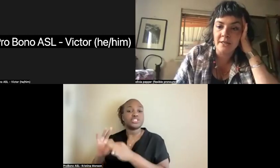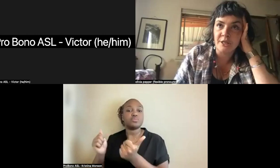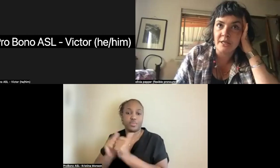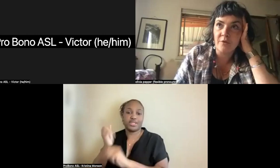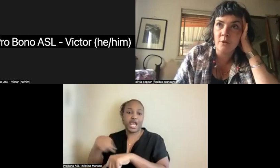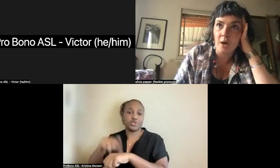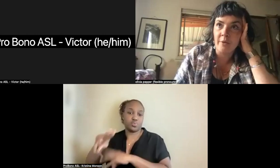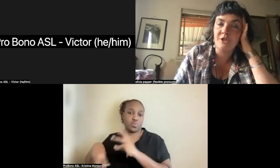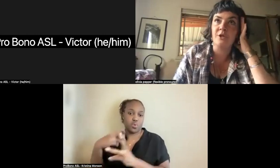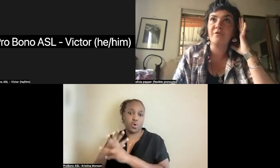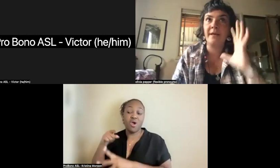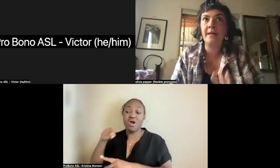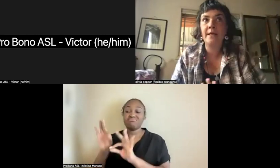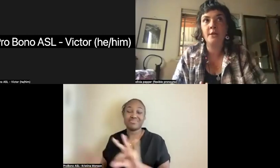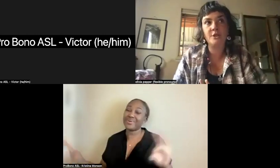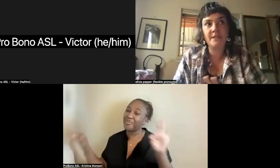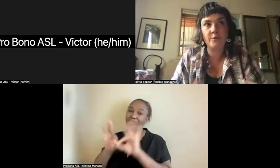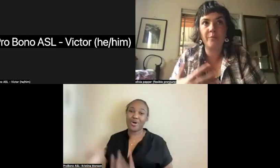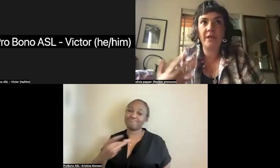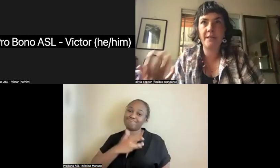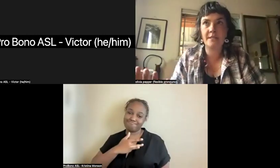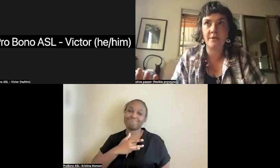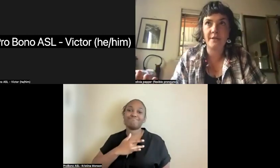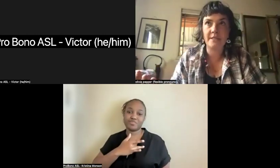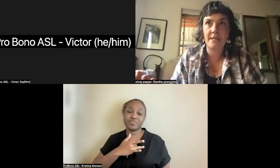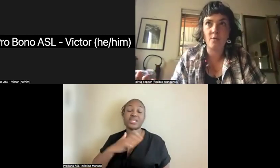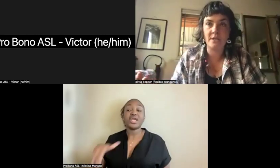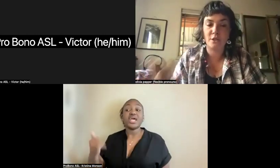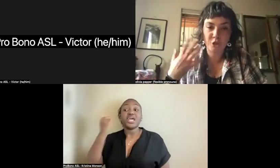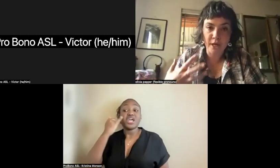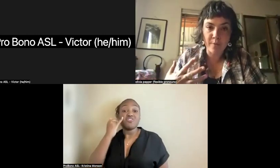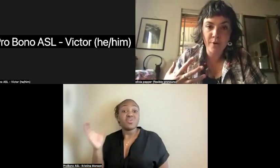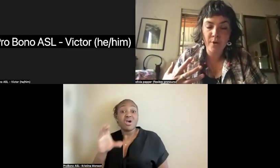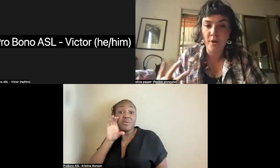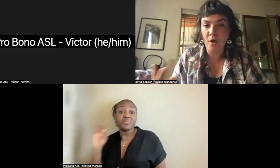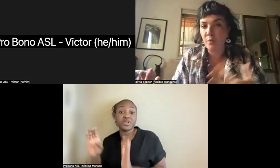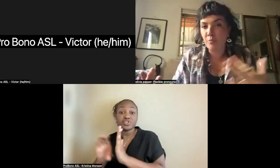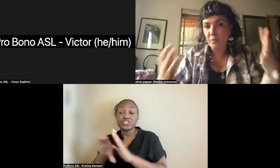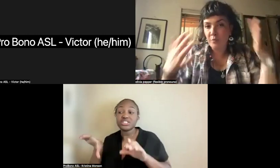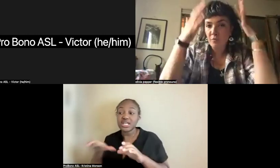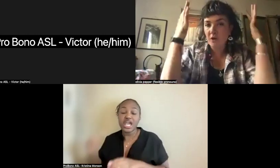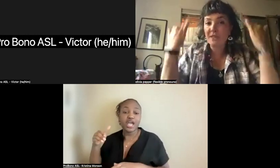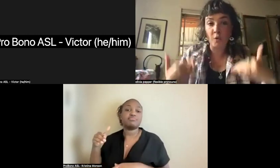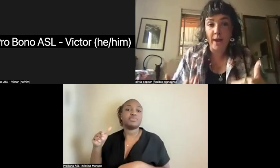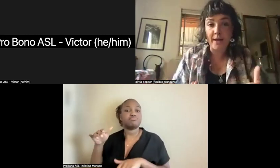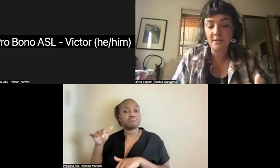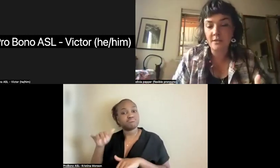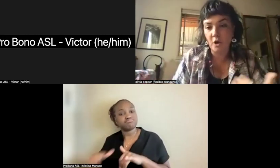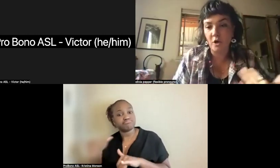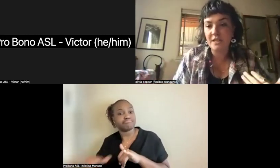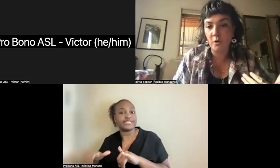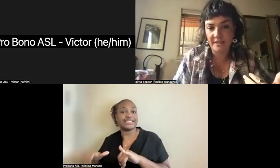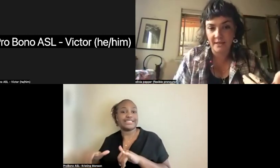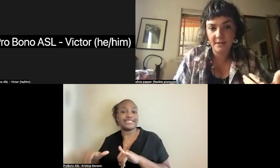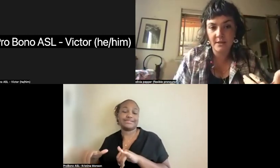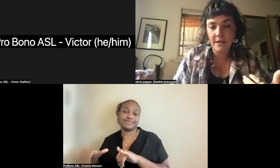she, if you look up images, you'll find she did a repeated series that was the shape of a silhouette. They're